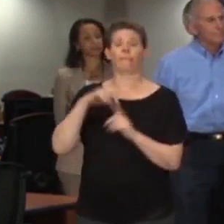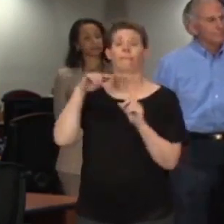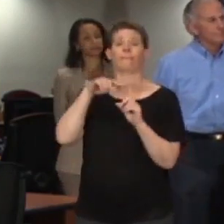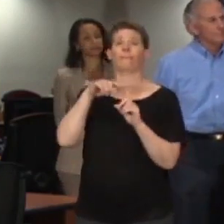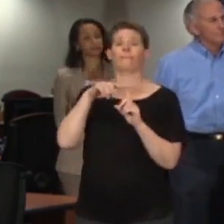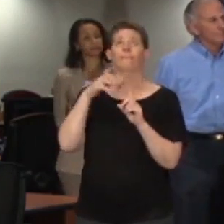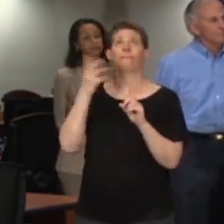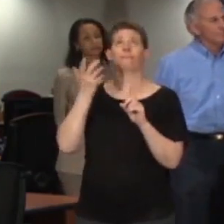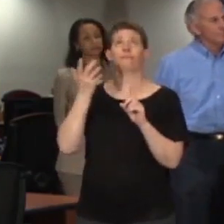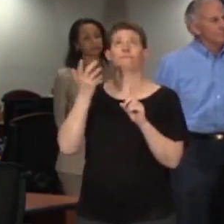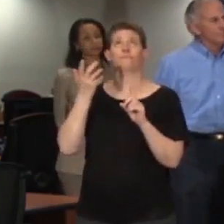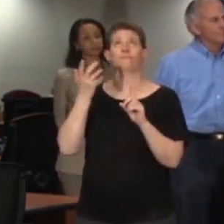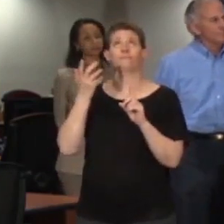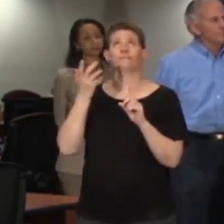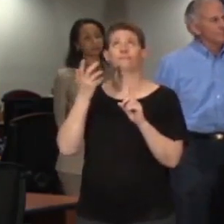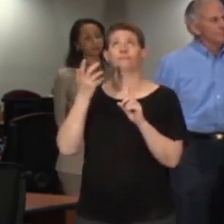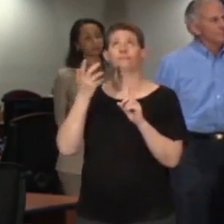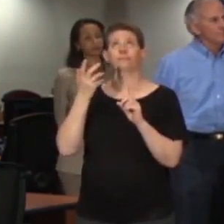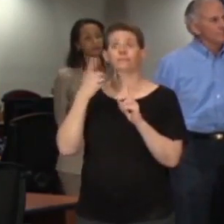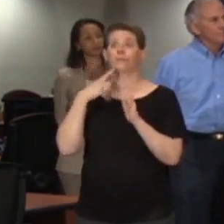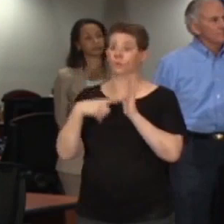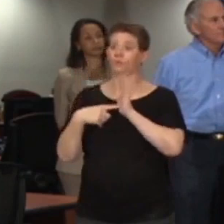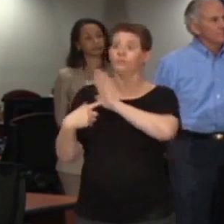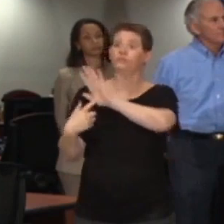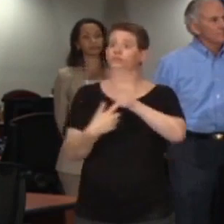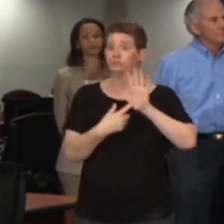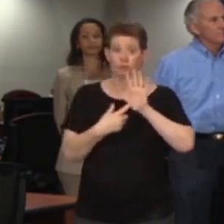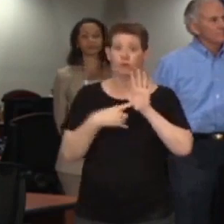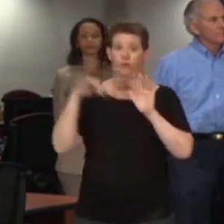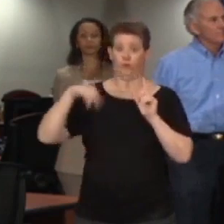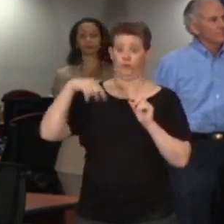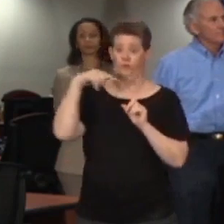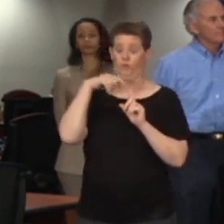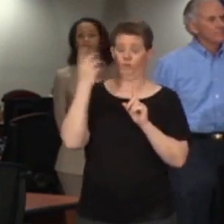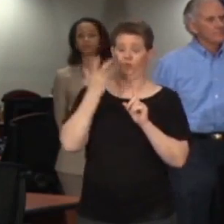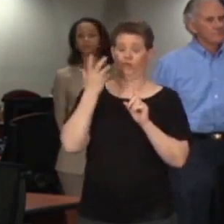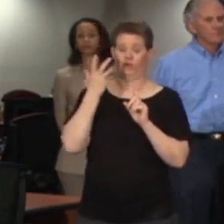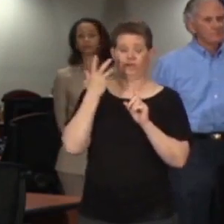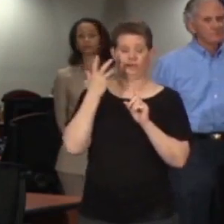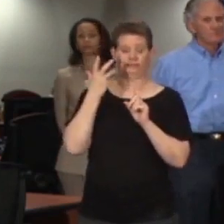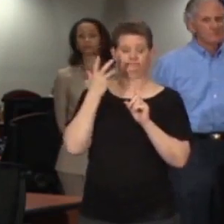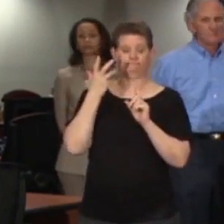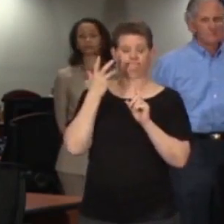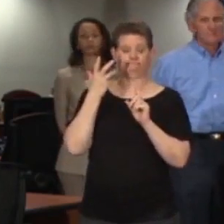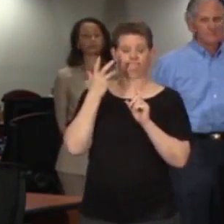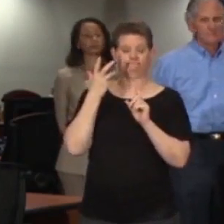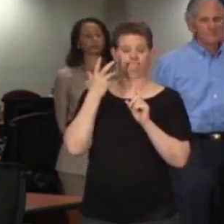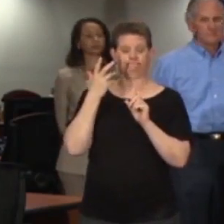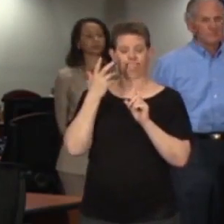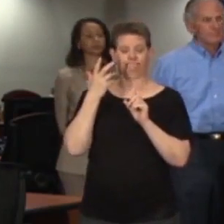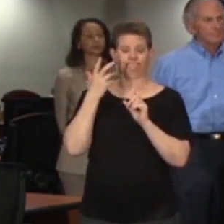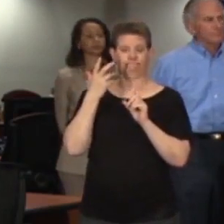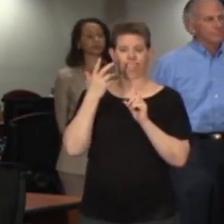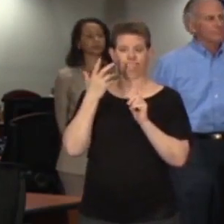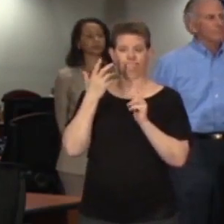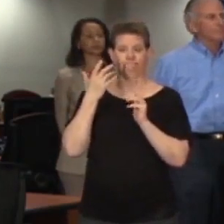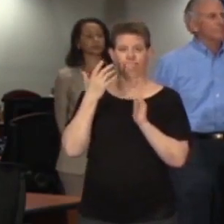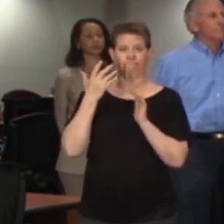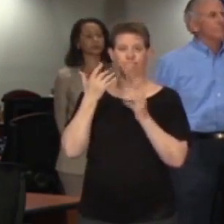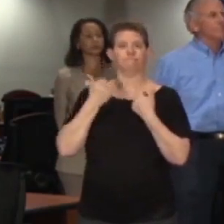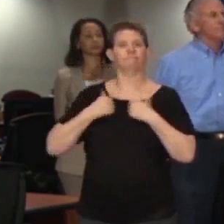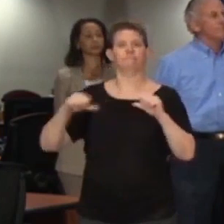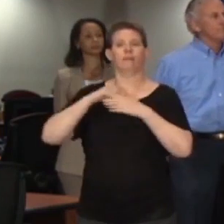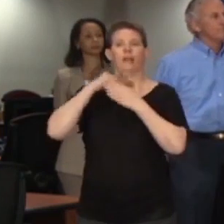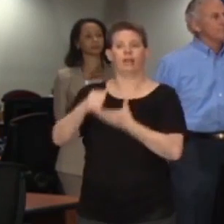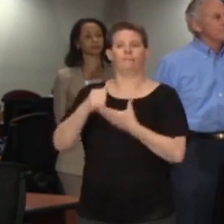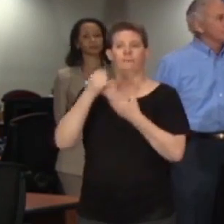video that, or the animation loop that we're providing to you is an attempt to make it clear about the case, the cases